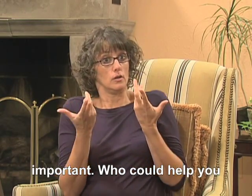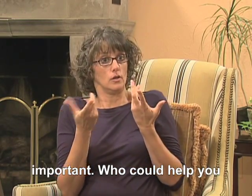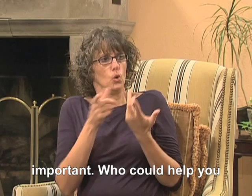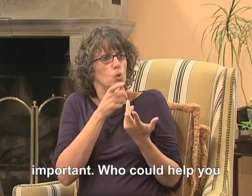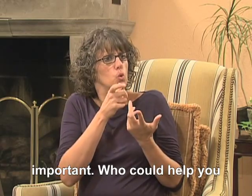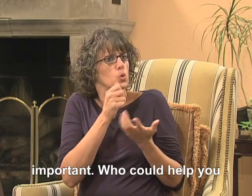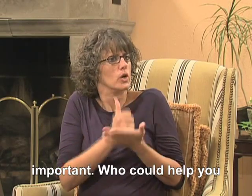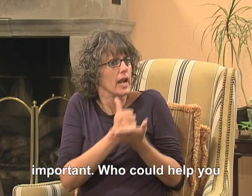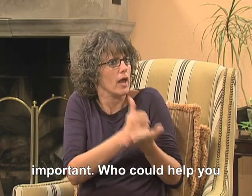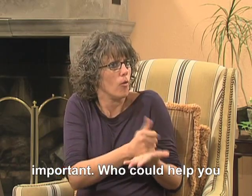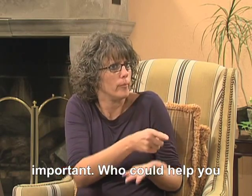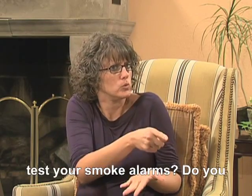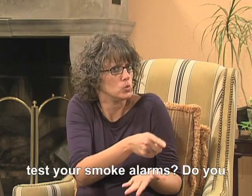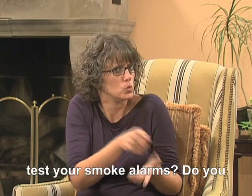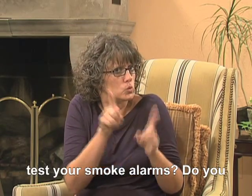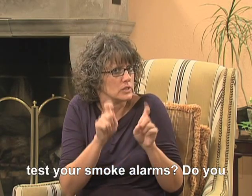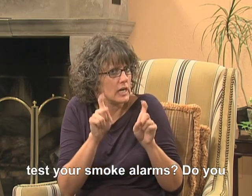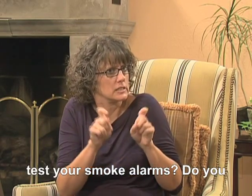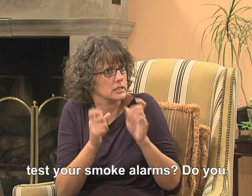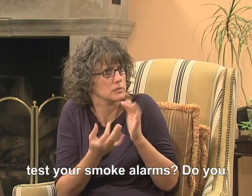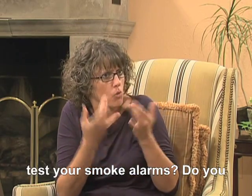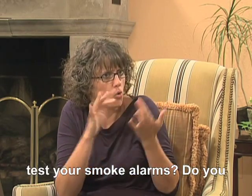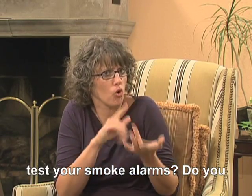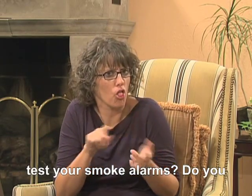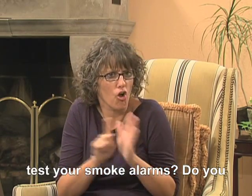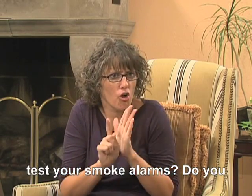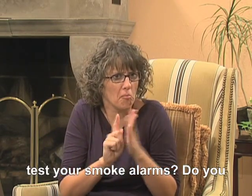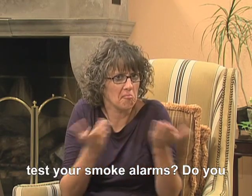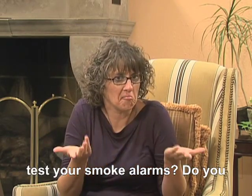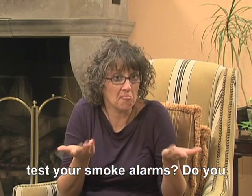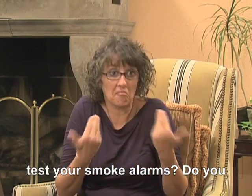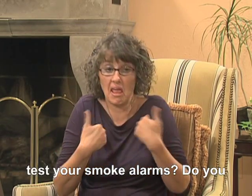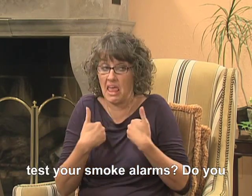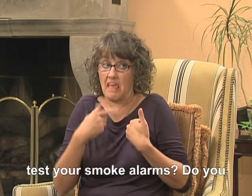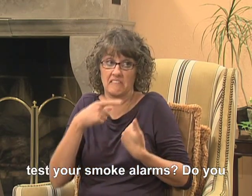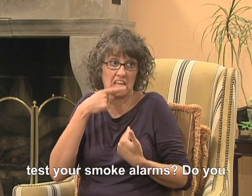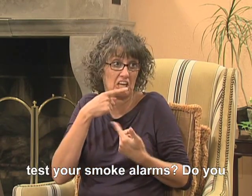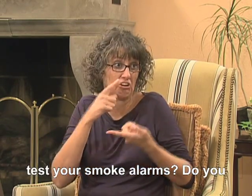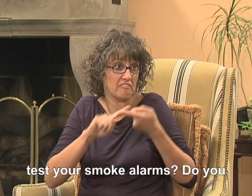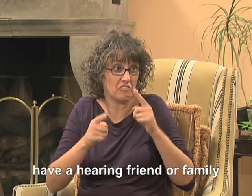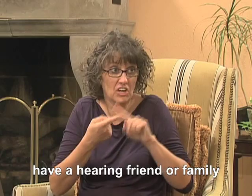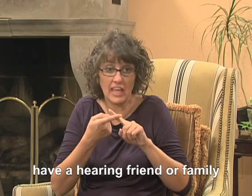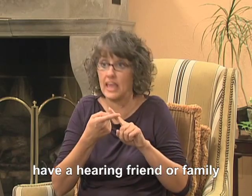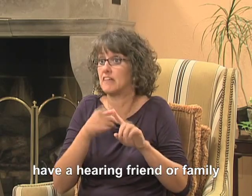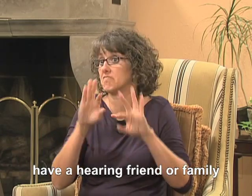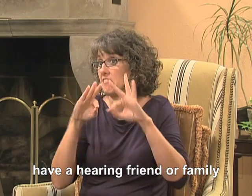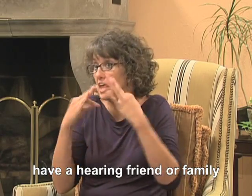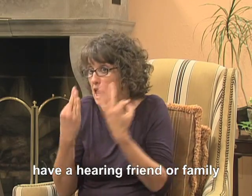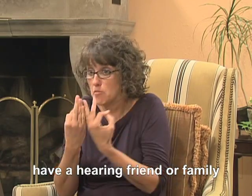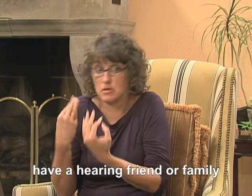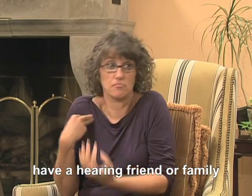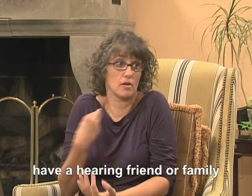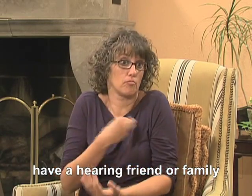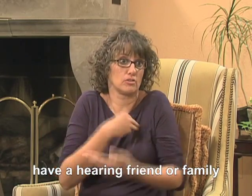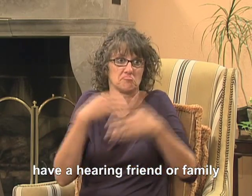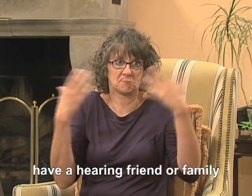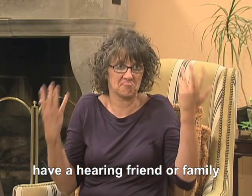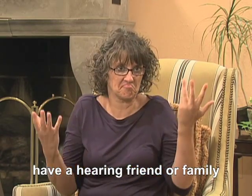Who could help you test your smoke alarms? Do you have a hearing friend or